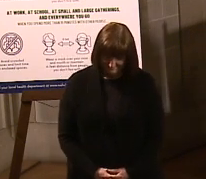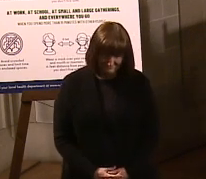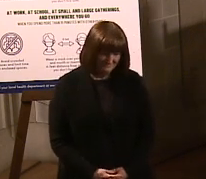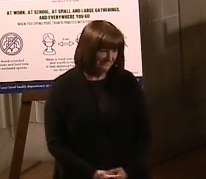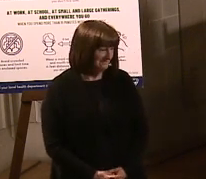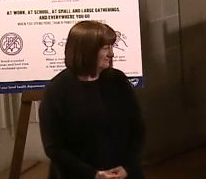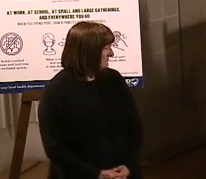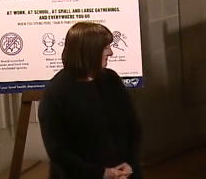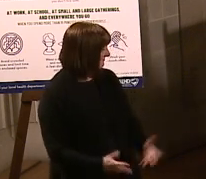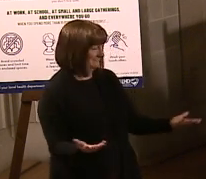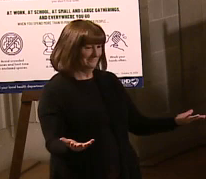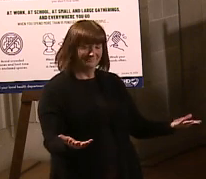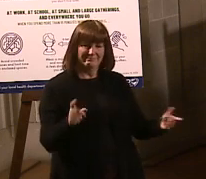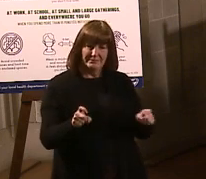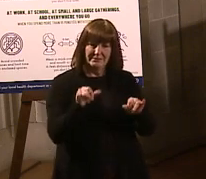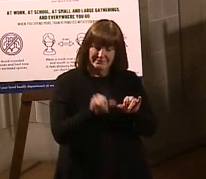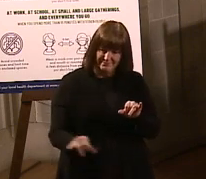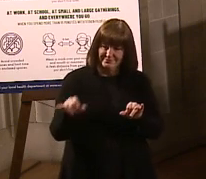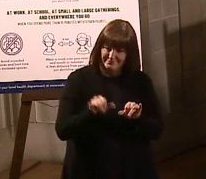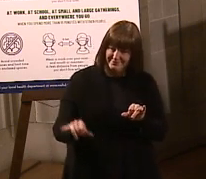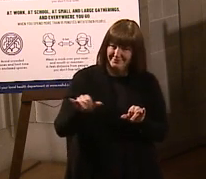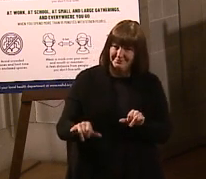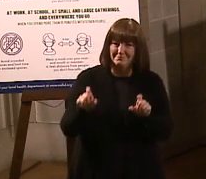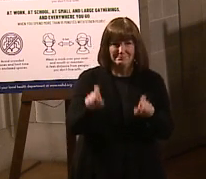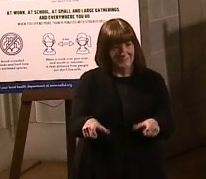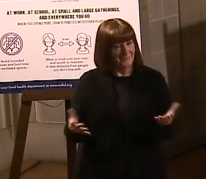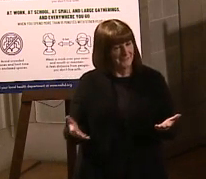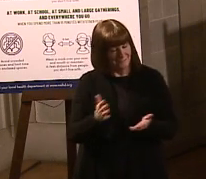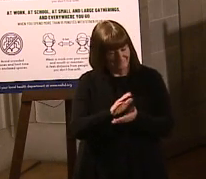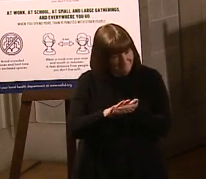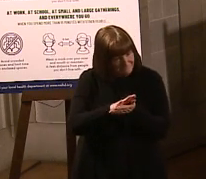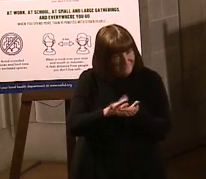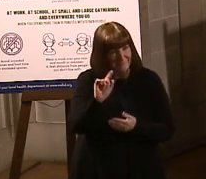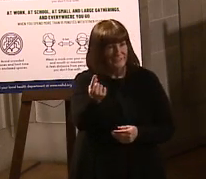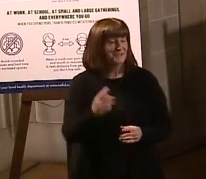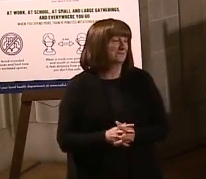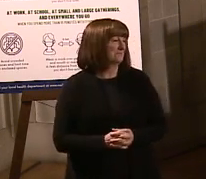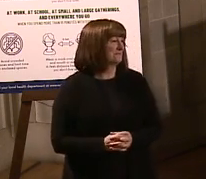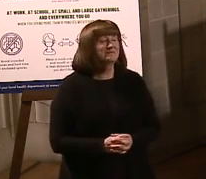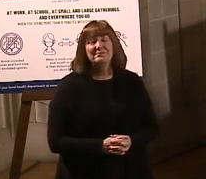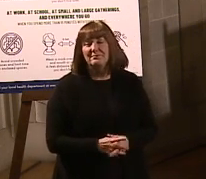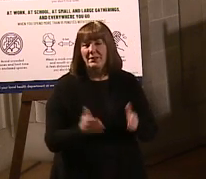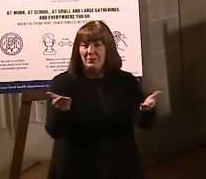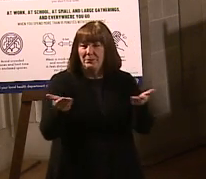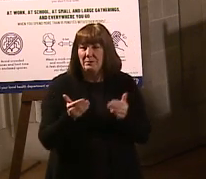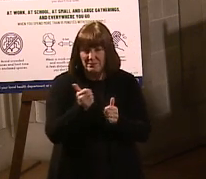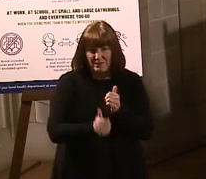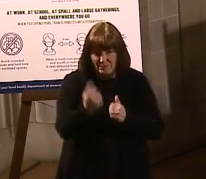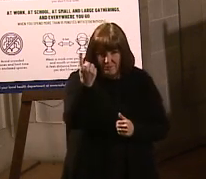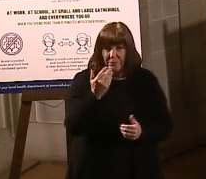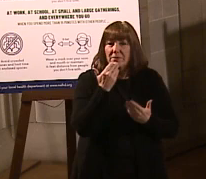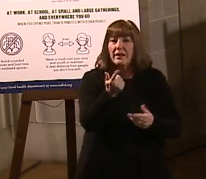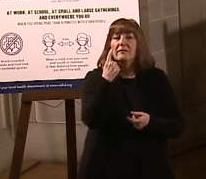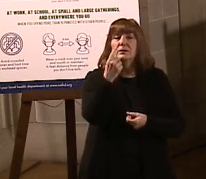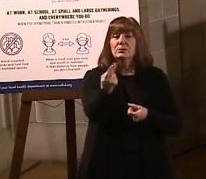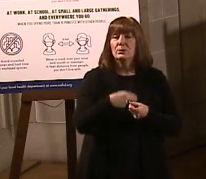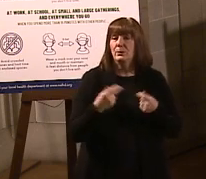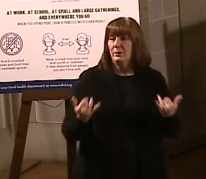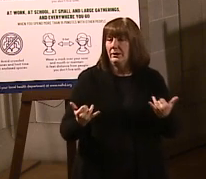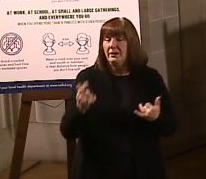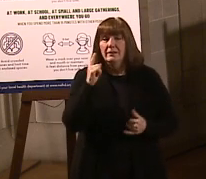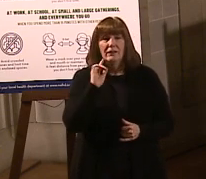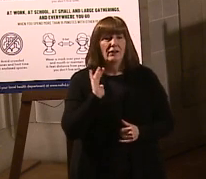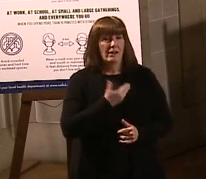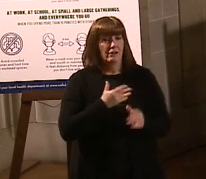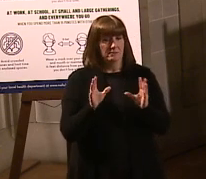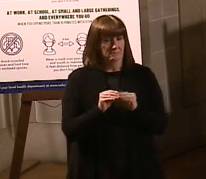we all have our routines, we got to stick with the routine, got to get the hand sanitizer. All right, well welcome everybody, thank you for joining us for this press